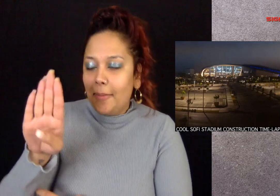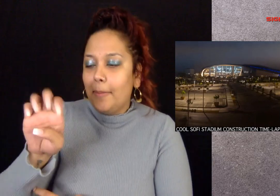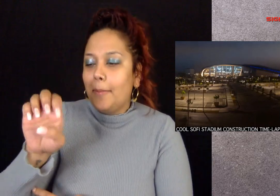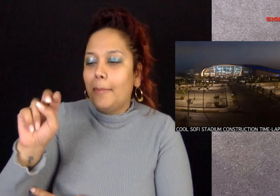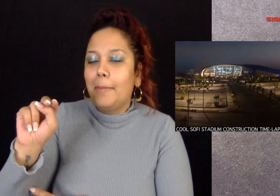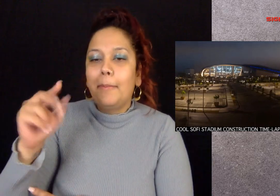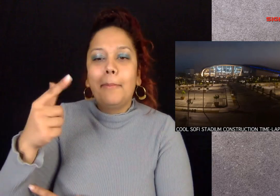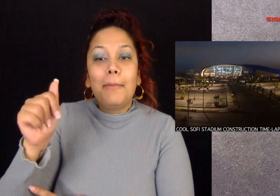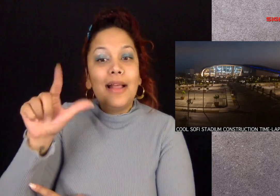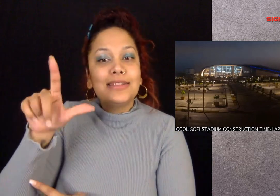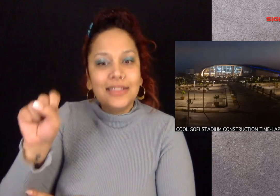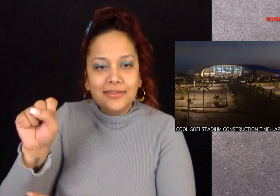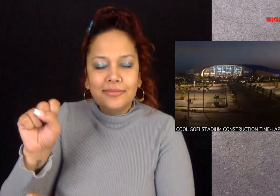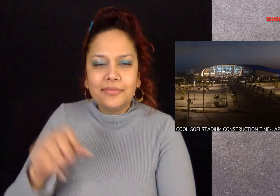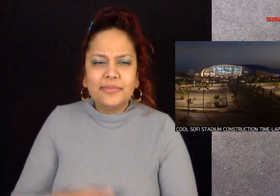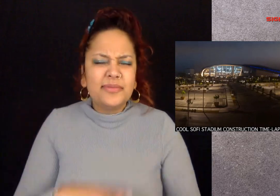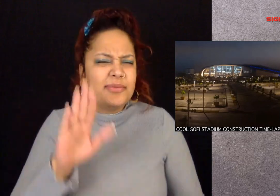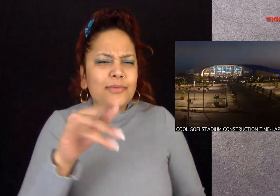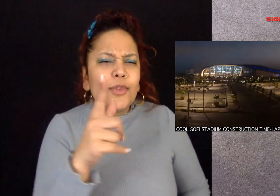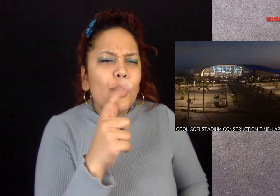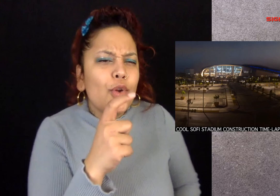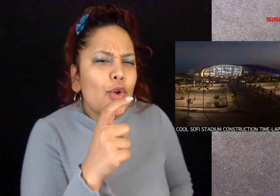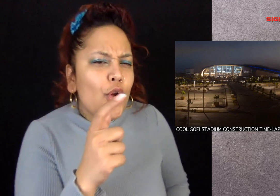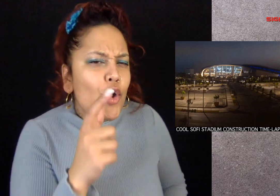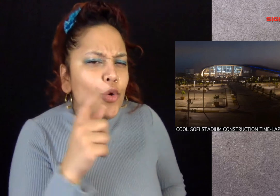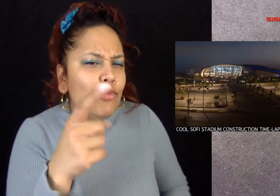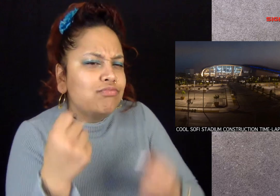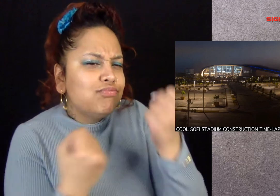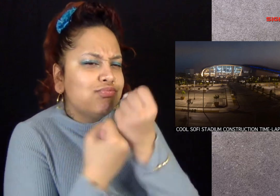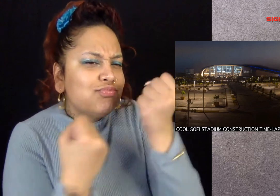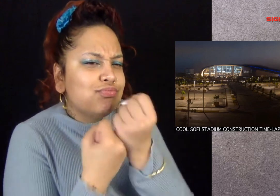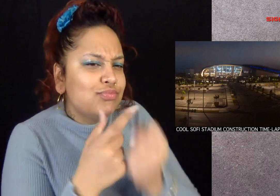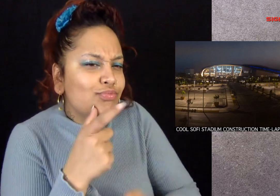the Cincinnati Bengals. Who are you rooting for?